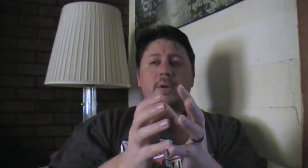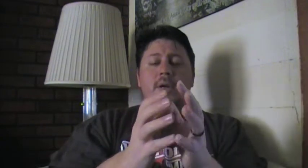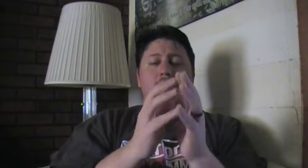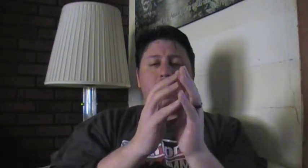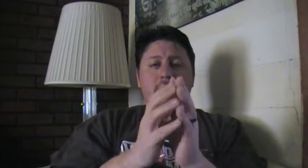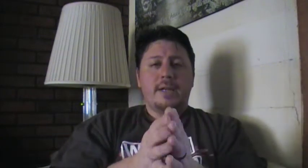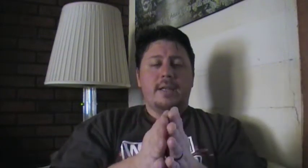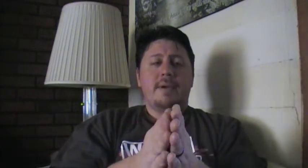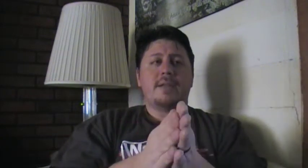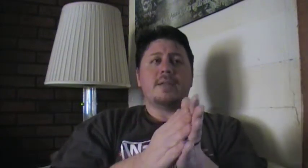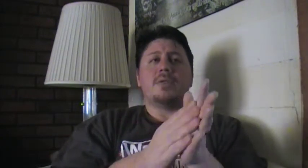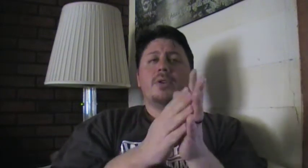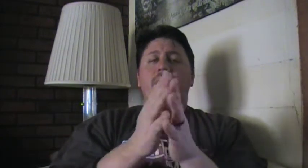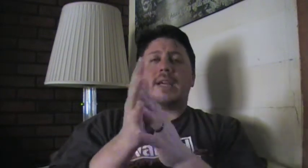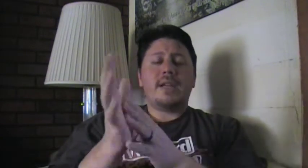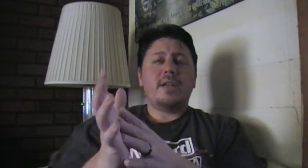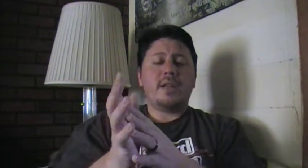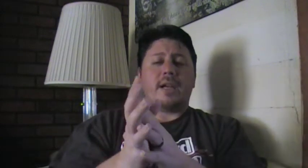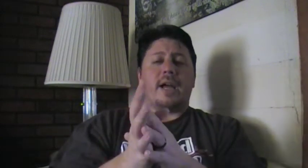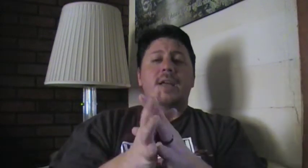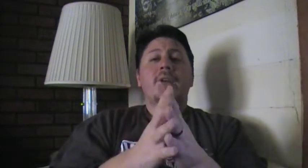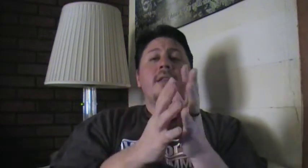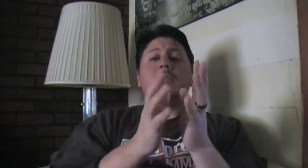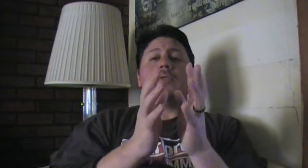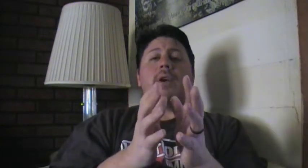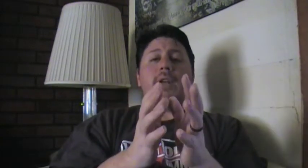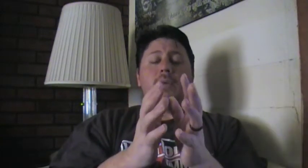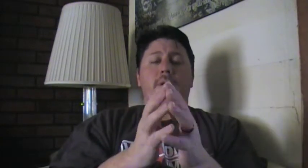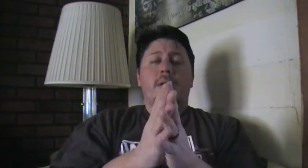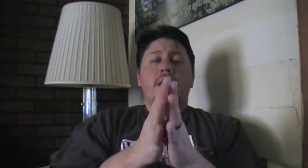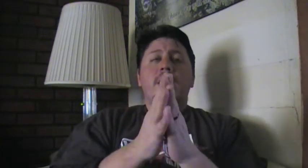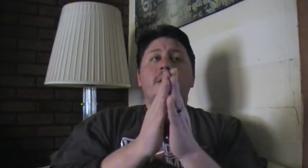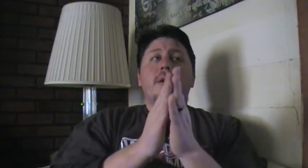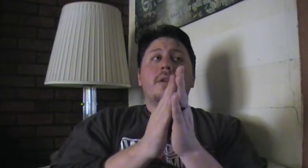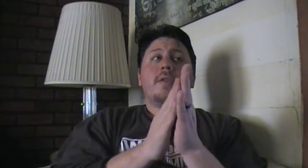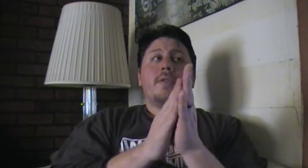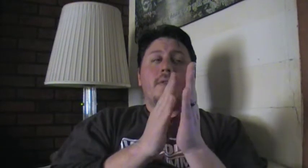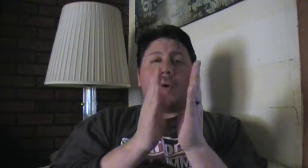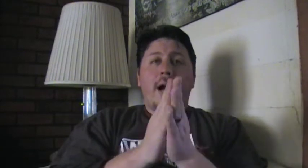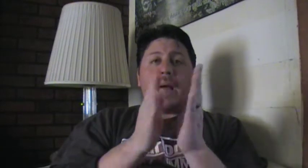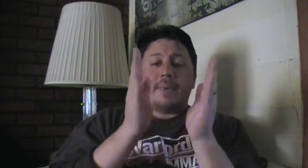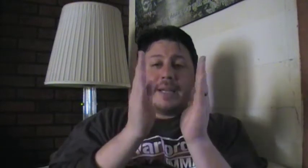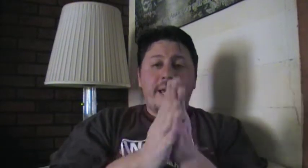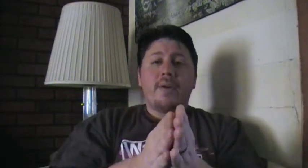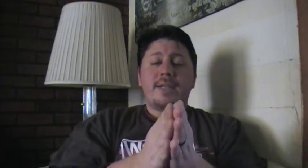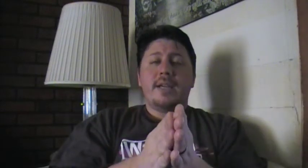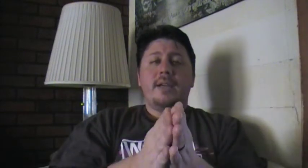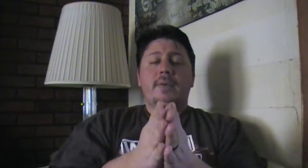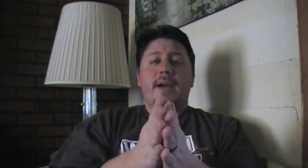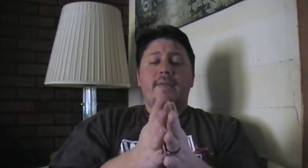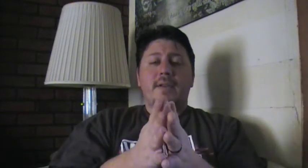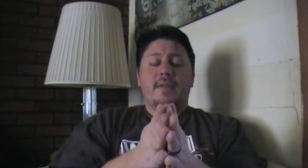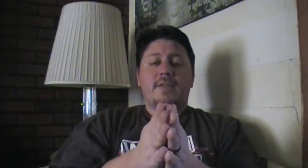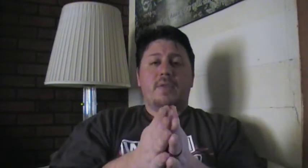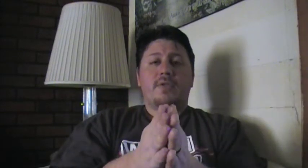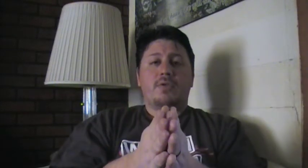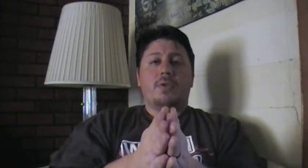on a daily basis. So you're not killing the guy that you're training with. So I'm guaranteeing you have enough self-control